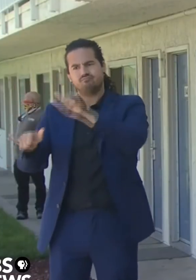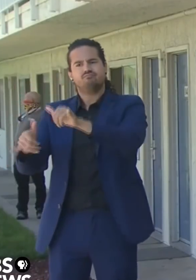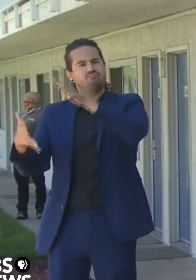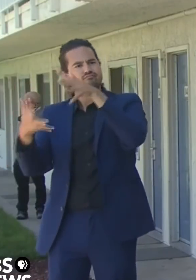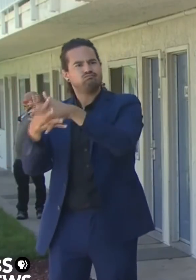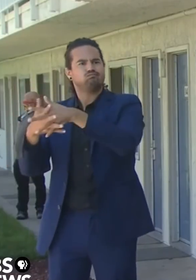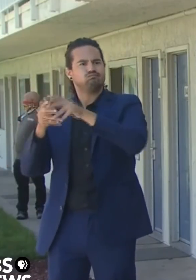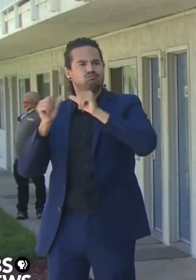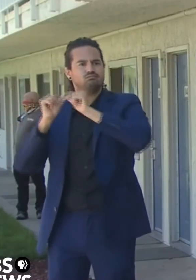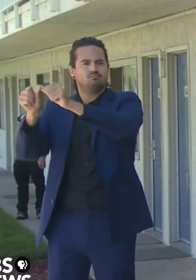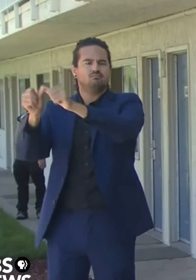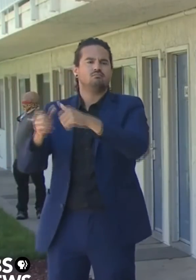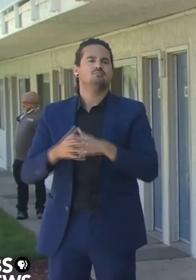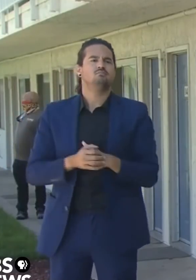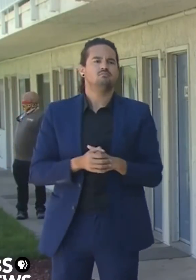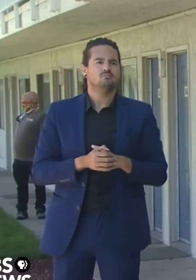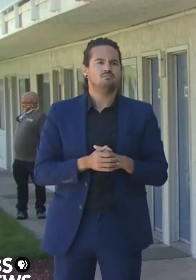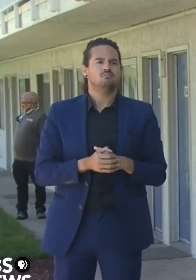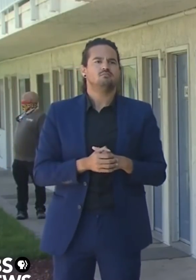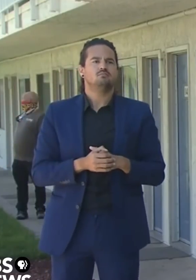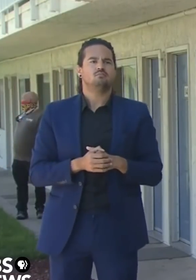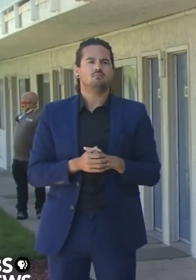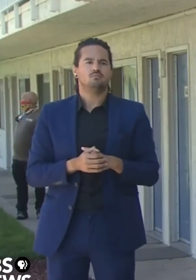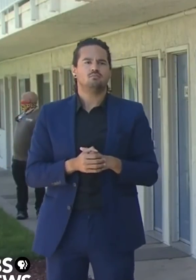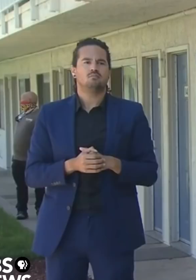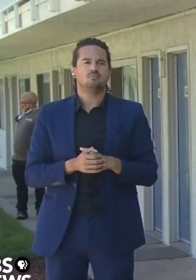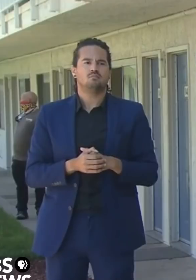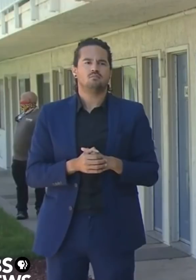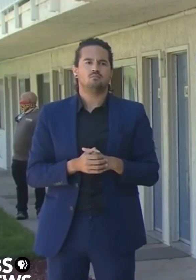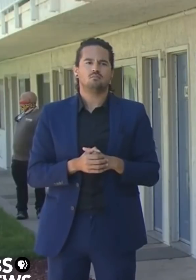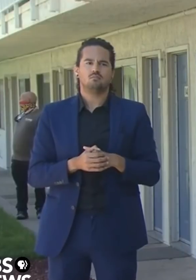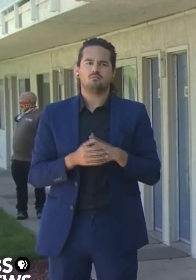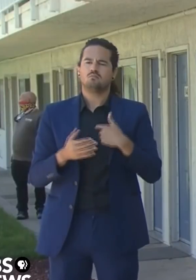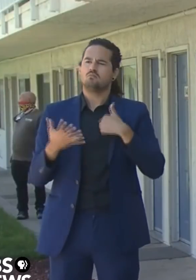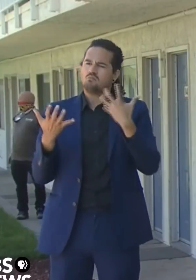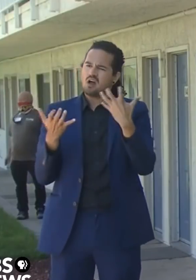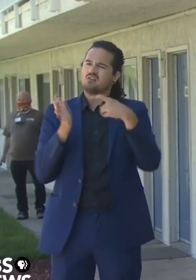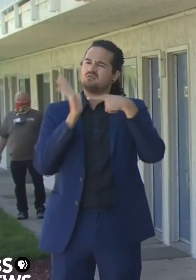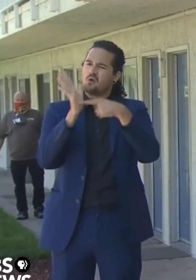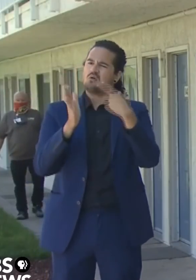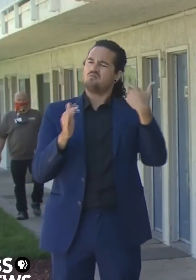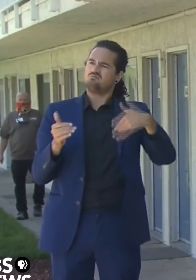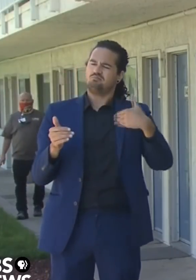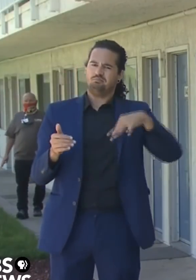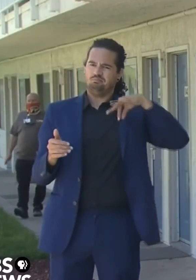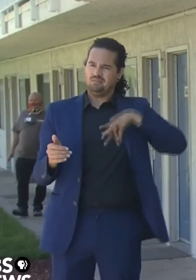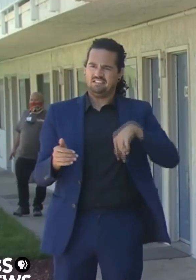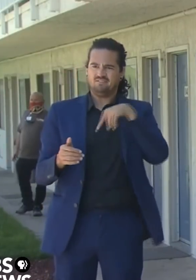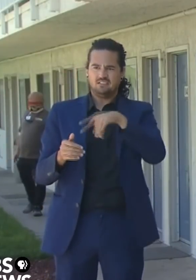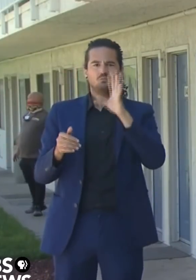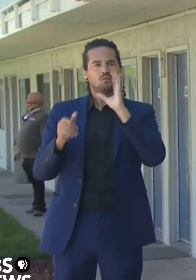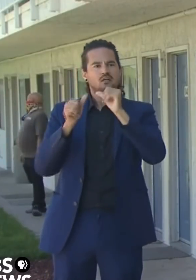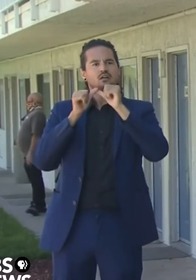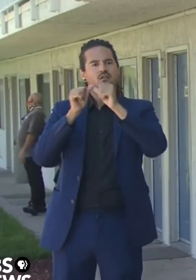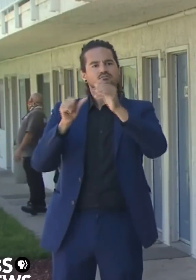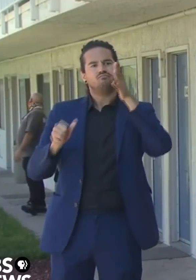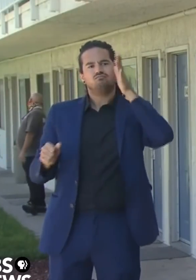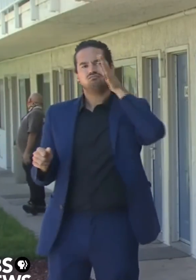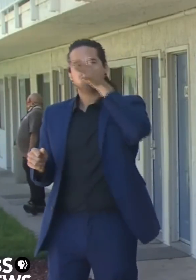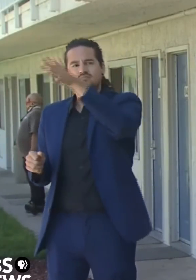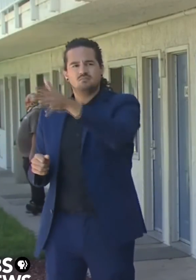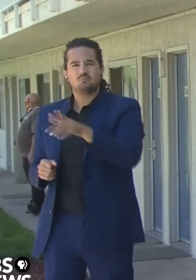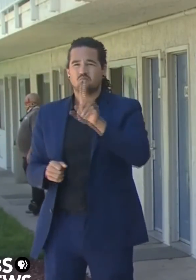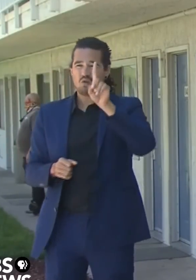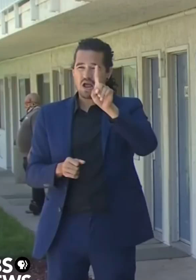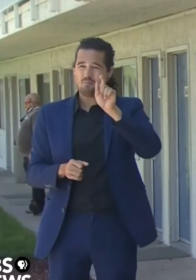to show for it moving forward. So $1.3 billion, $900 million from the state money